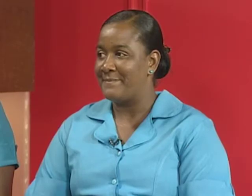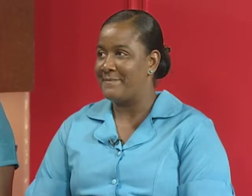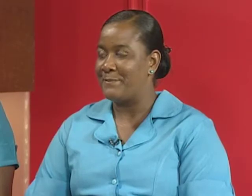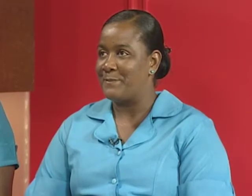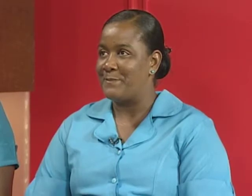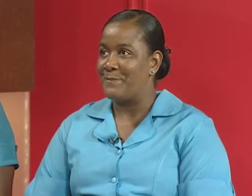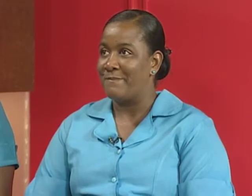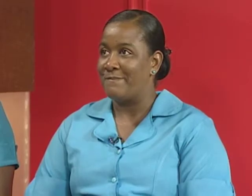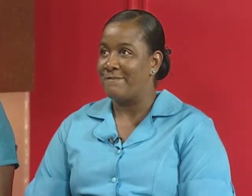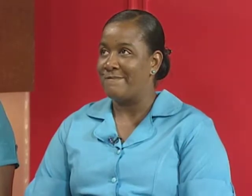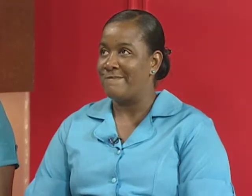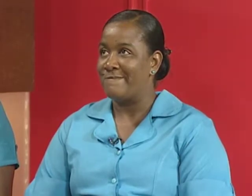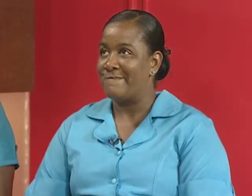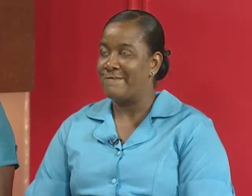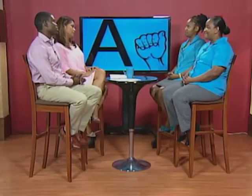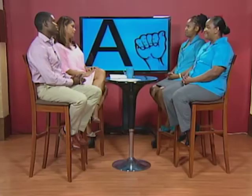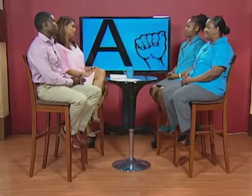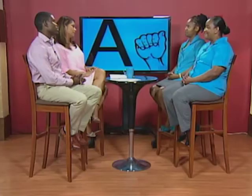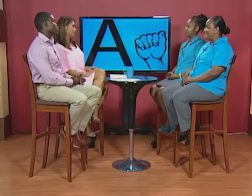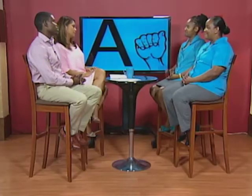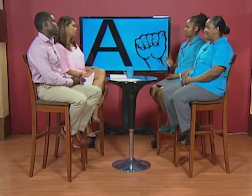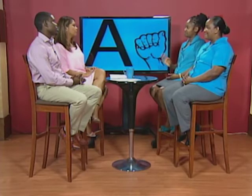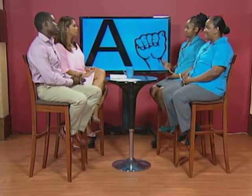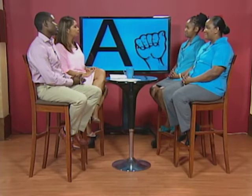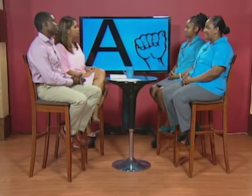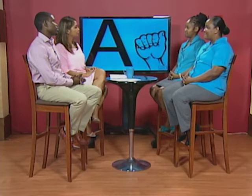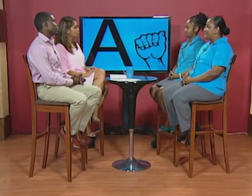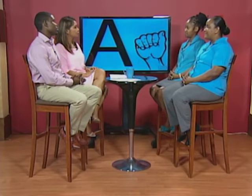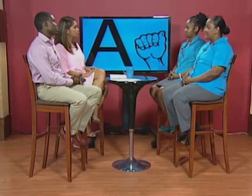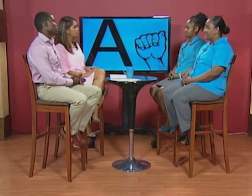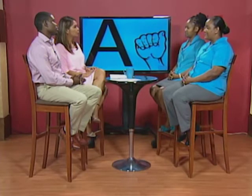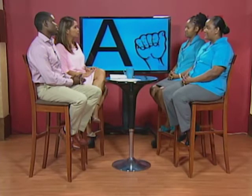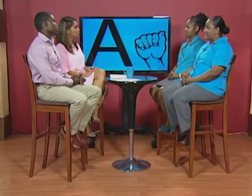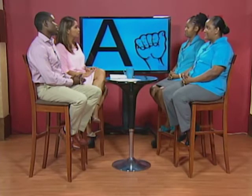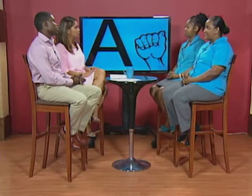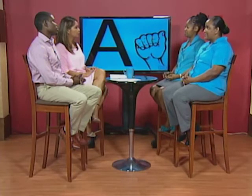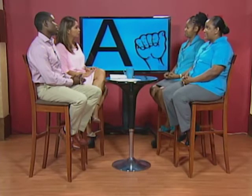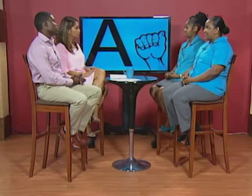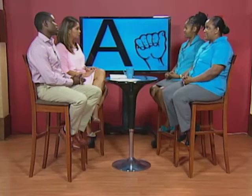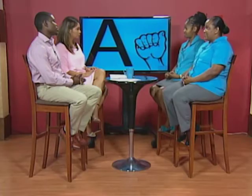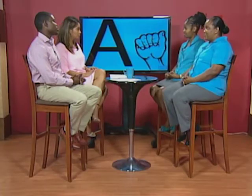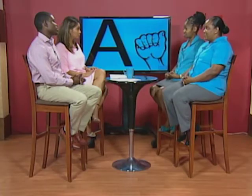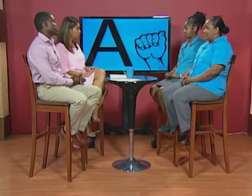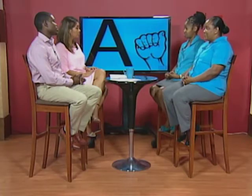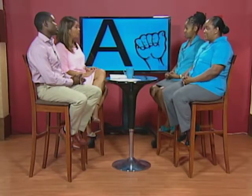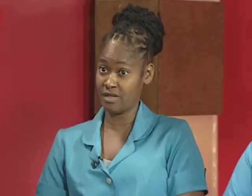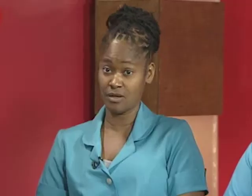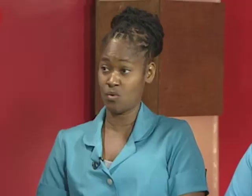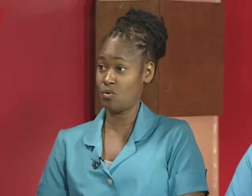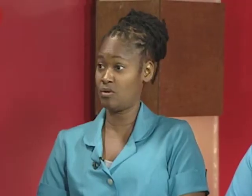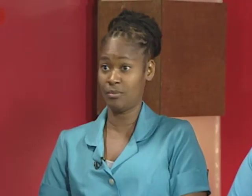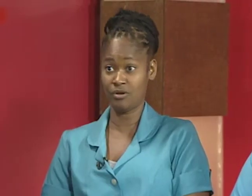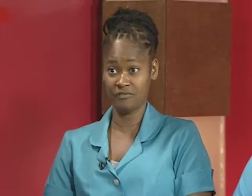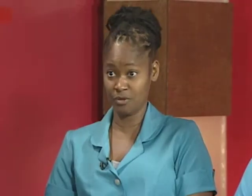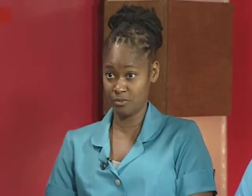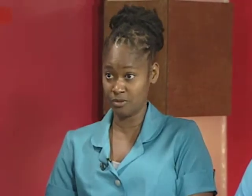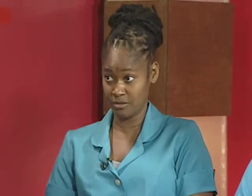comes to learn well we have a variety of people that come to learn we have people from post office actually we have like a whole amount of them come to learn